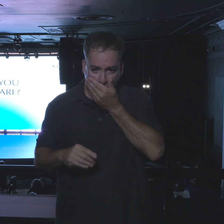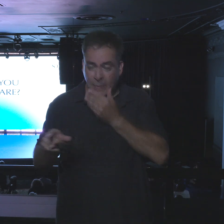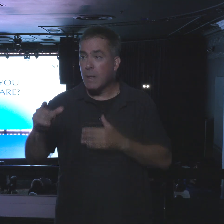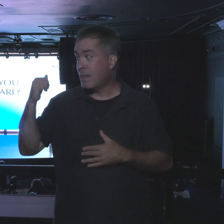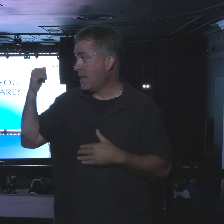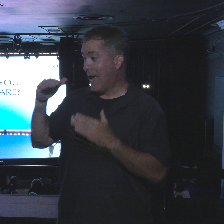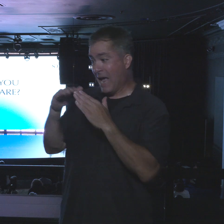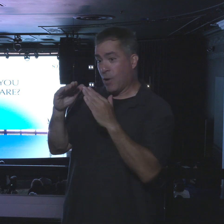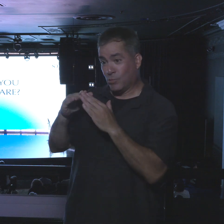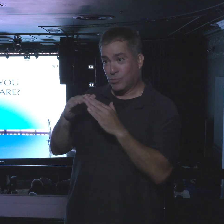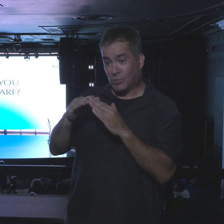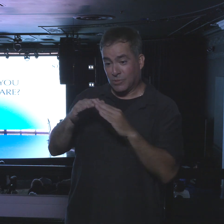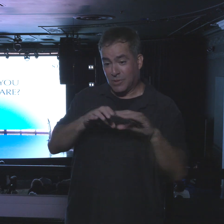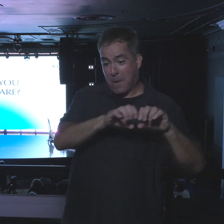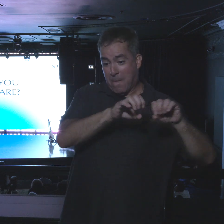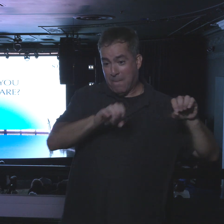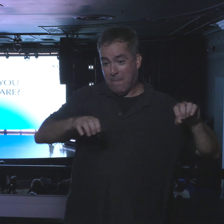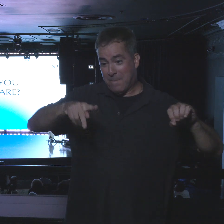story, too.